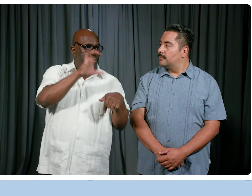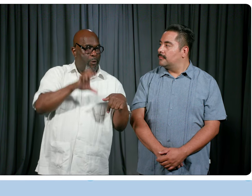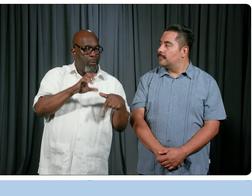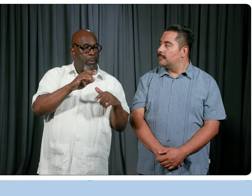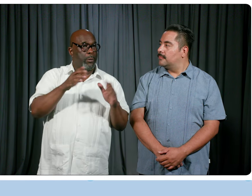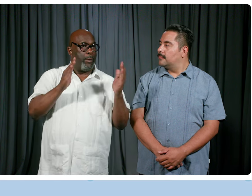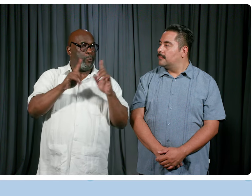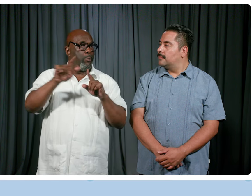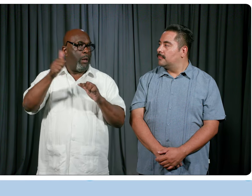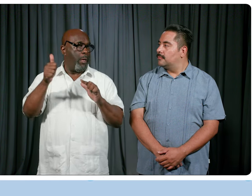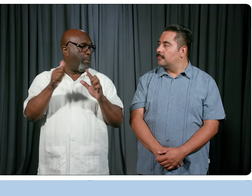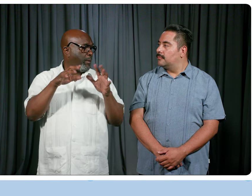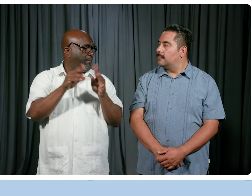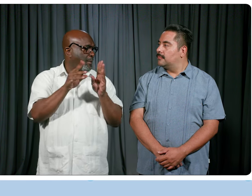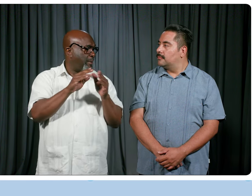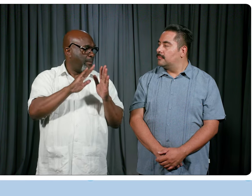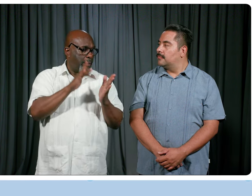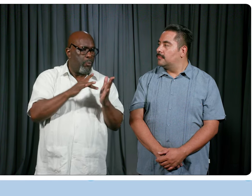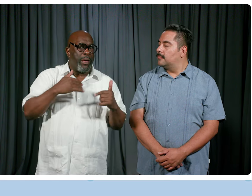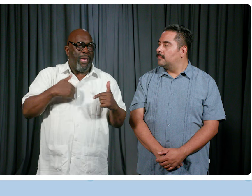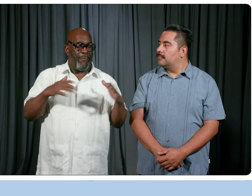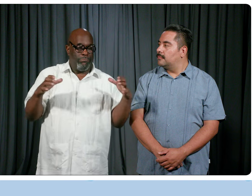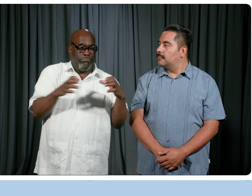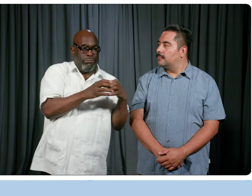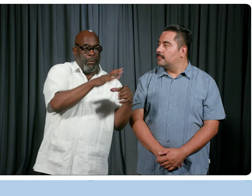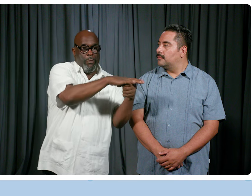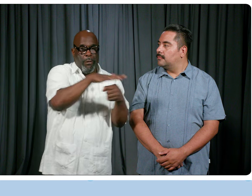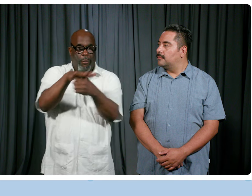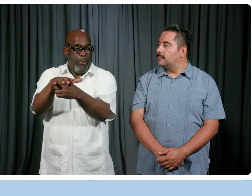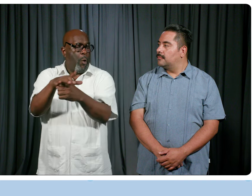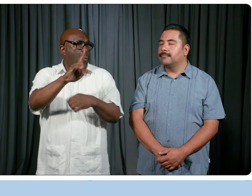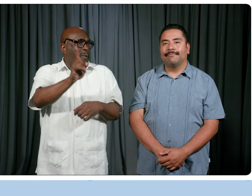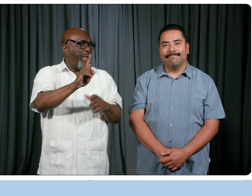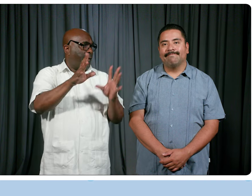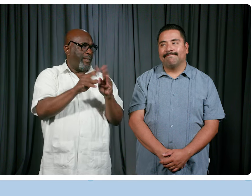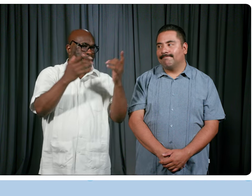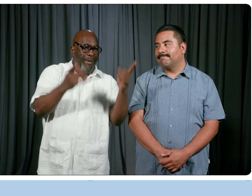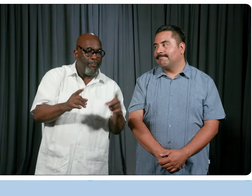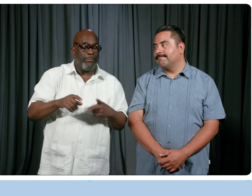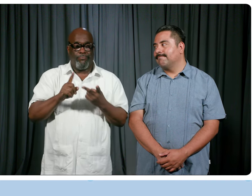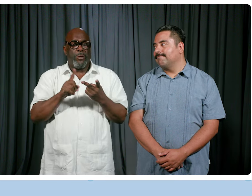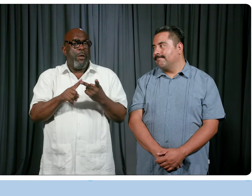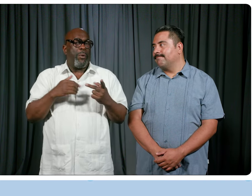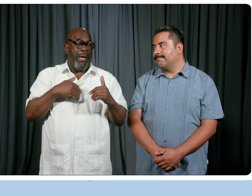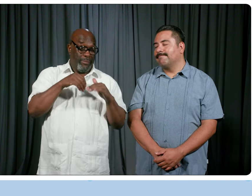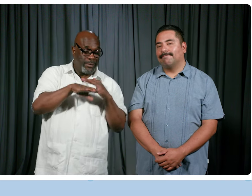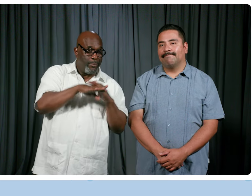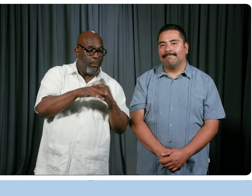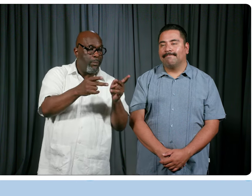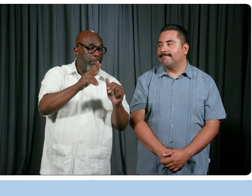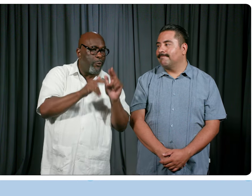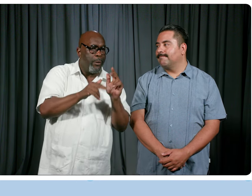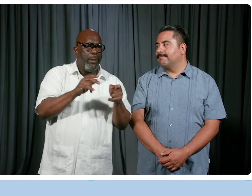cities is just our footprint. We have a very condensed footprint here for where the convention is going to be. We have very accessible venues that have been